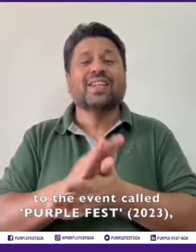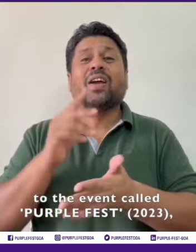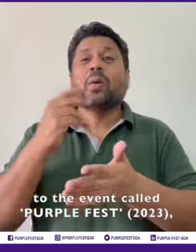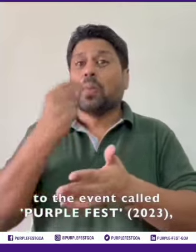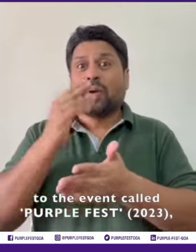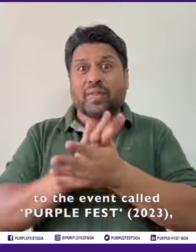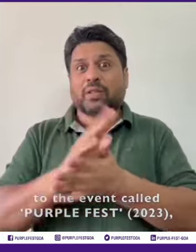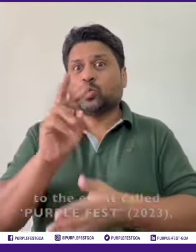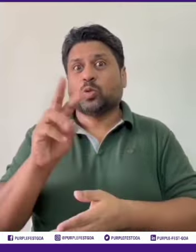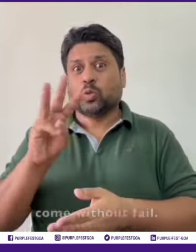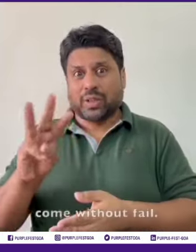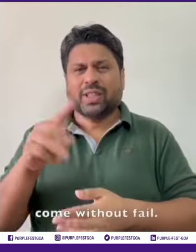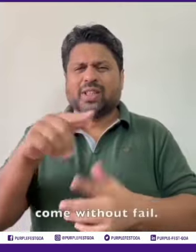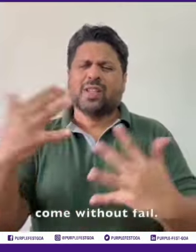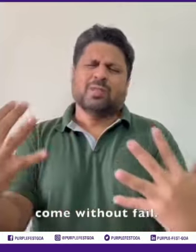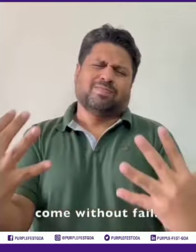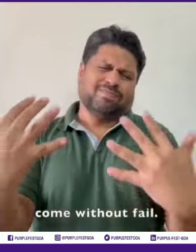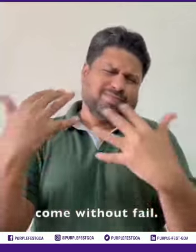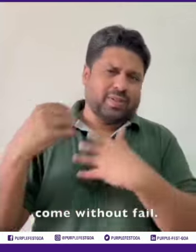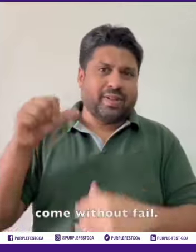2023. Come without fail.